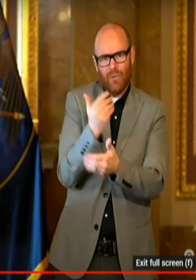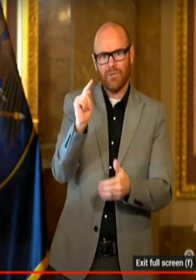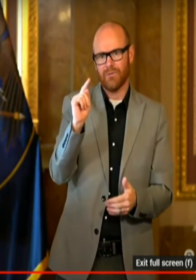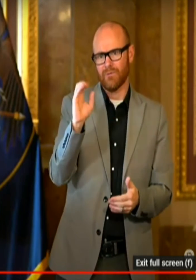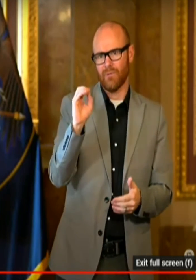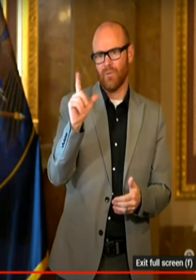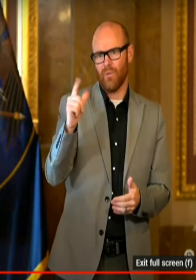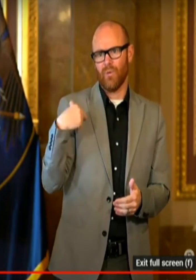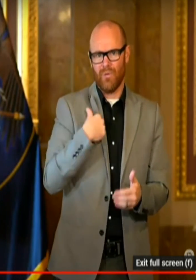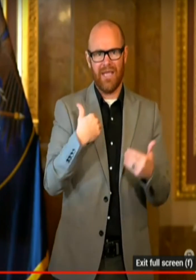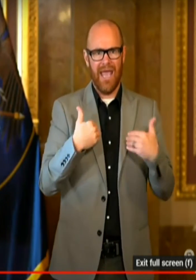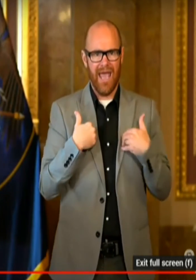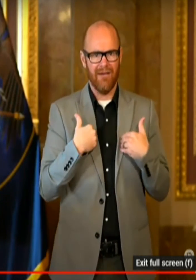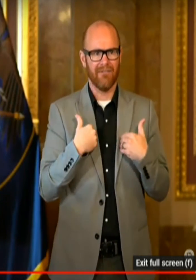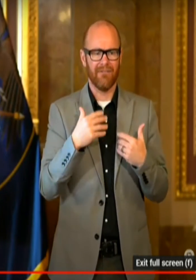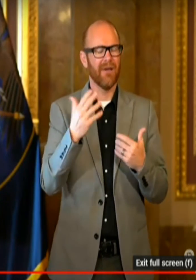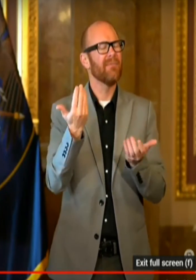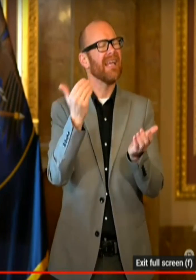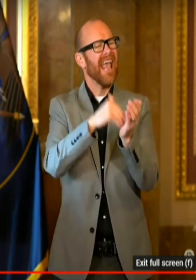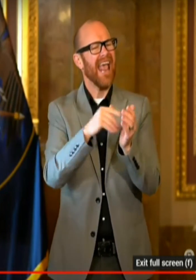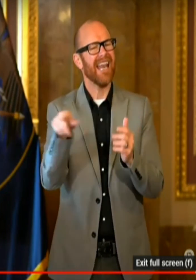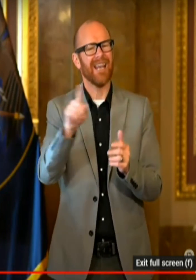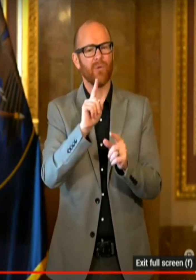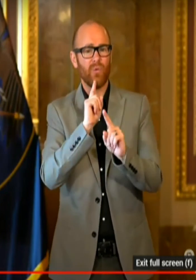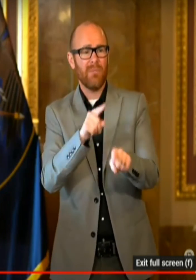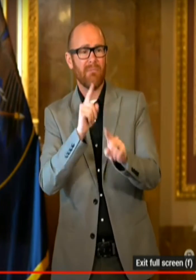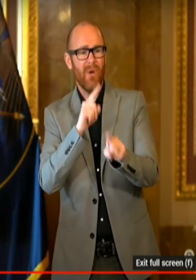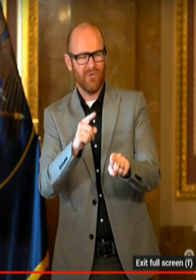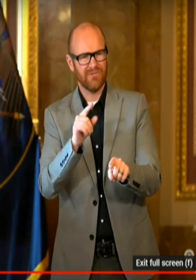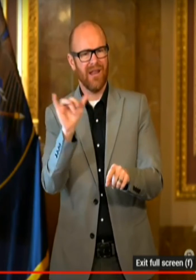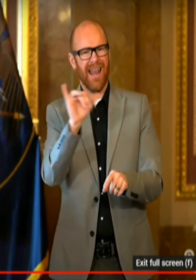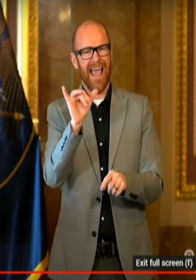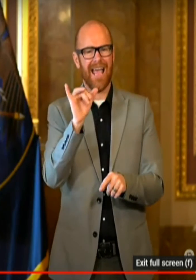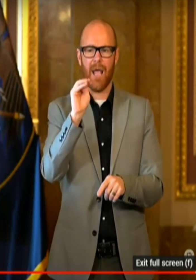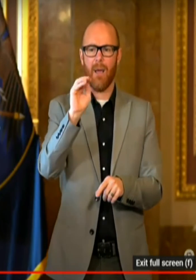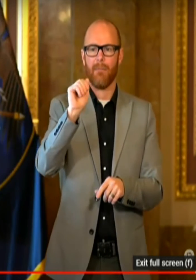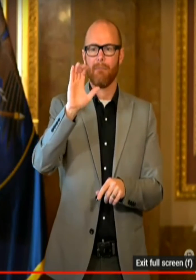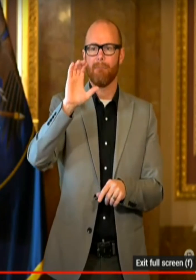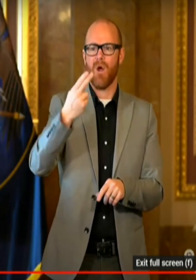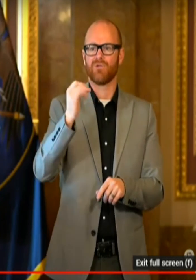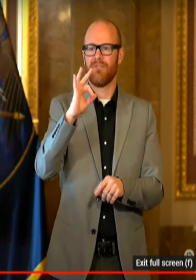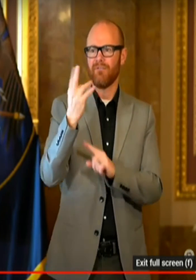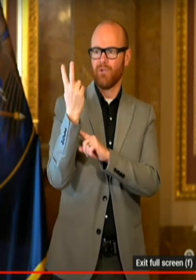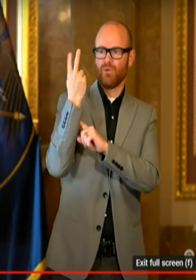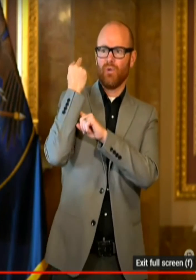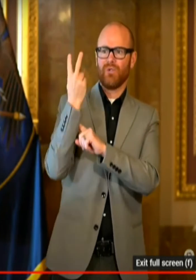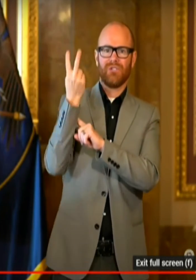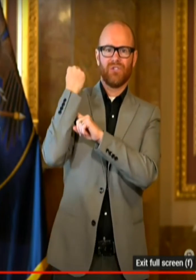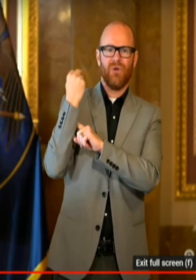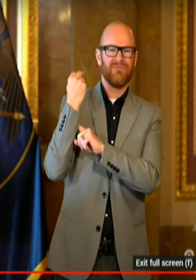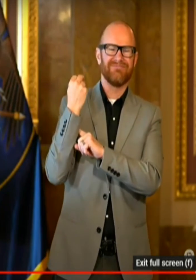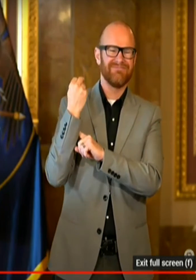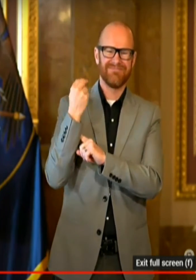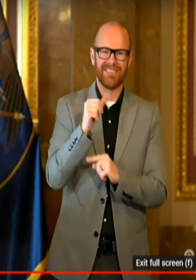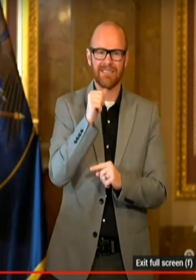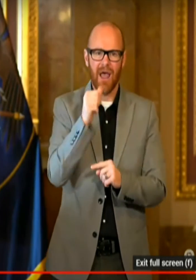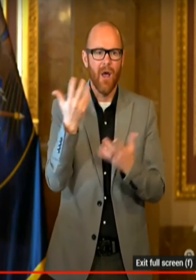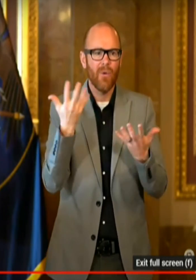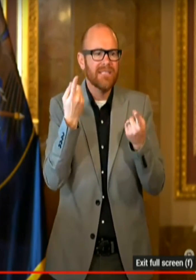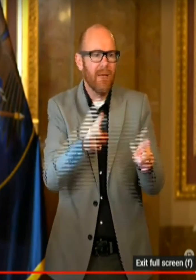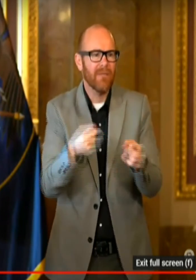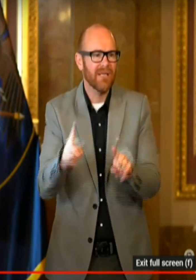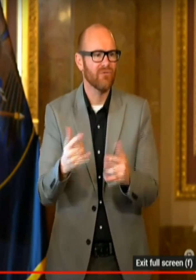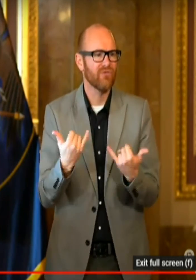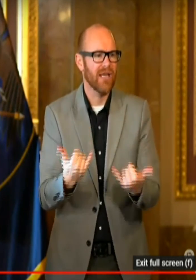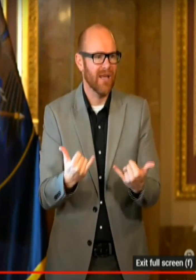there continue to be reports that sound like they're from March of two years ago, when that is just certainly not the case. And so I'm